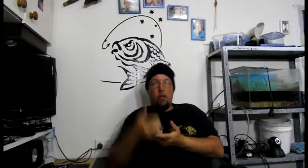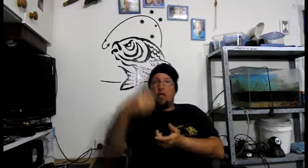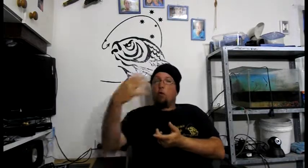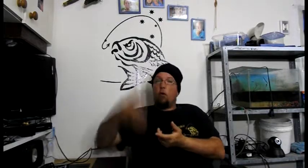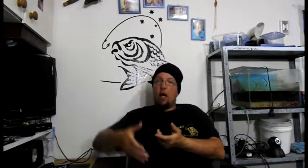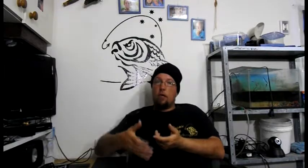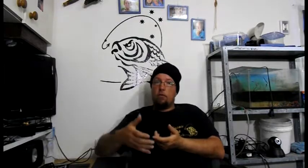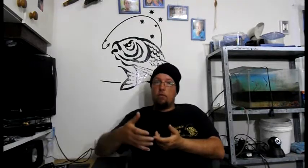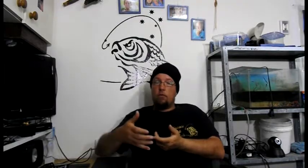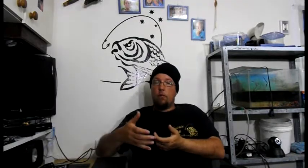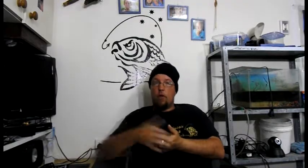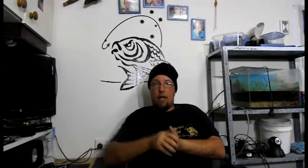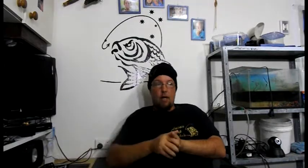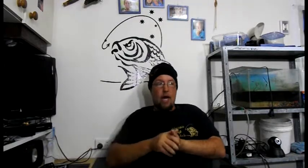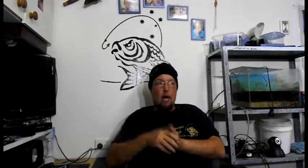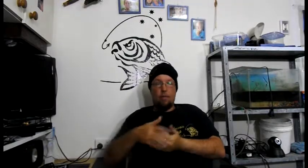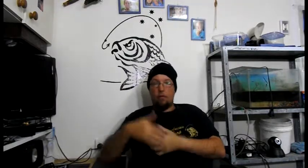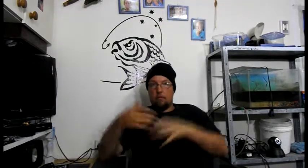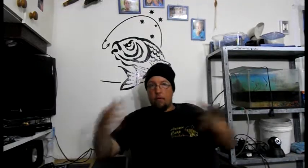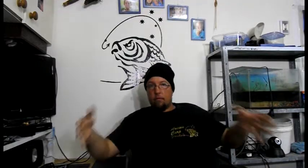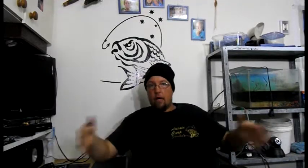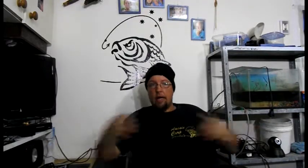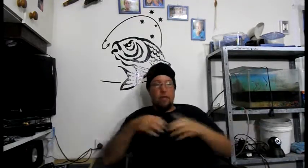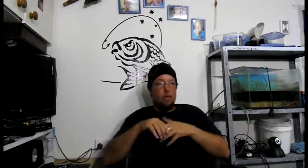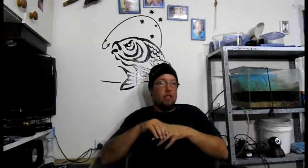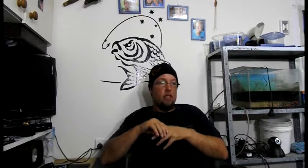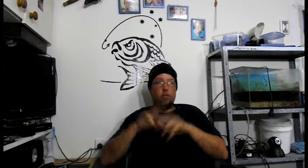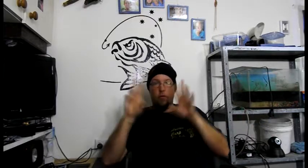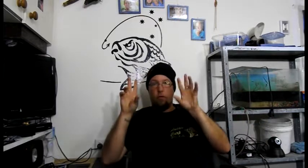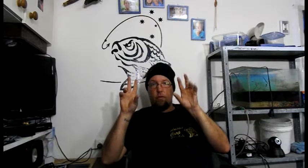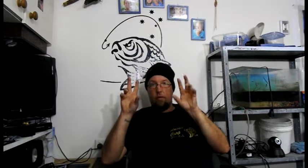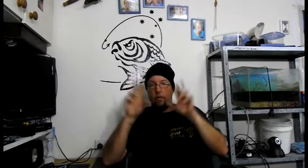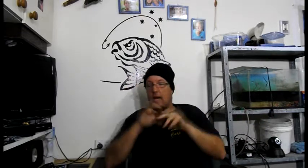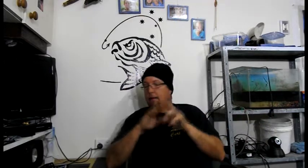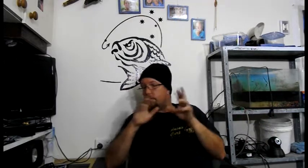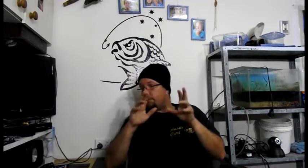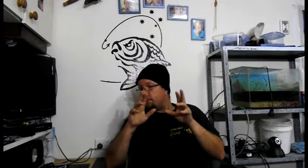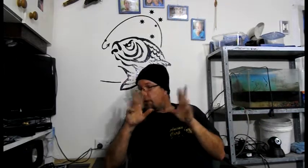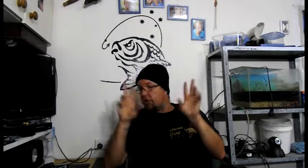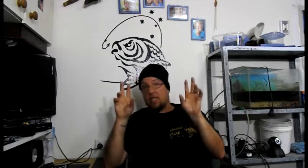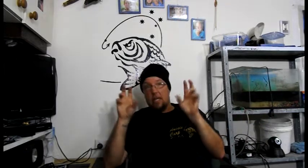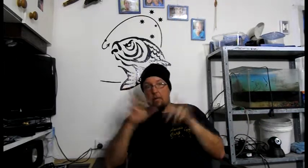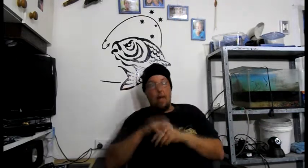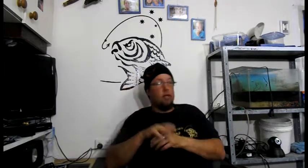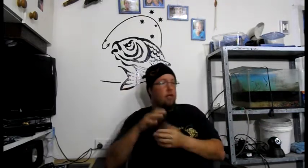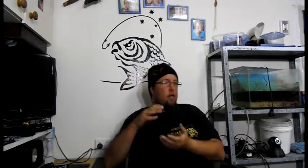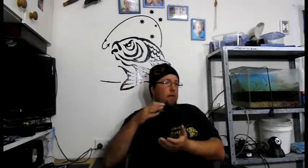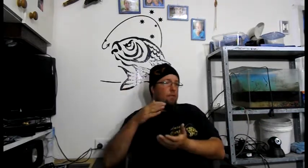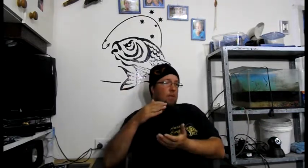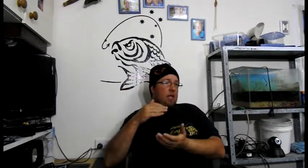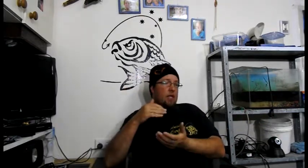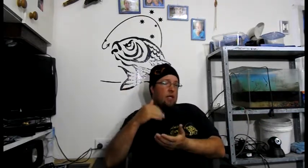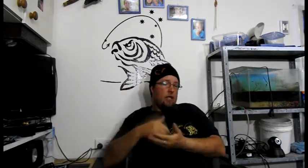it in the water. Around carp. And. Other species. To. Um. Monitor the impact. Now this.